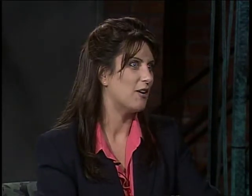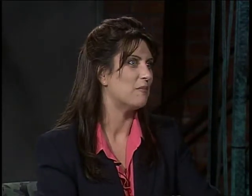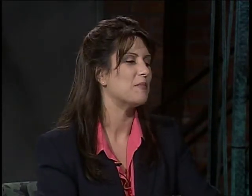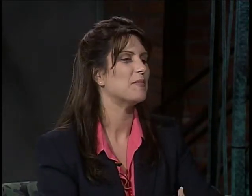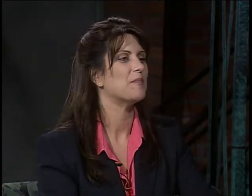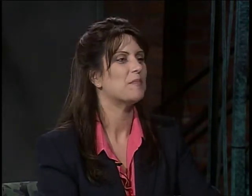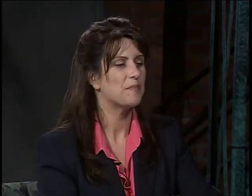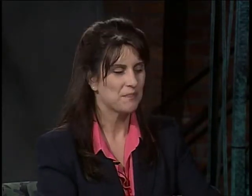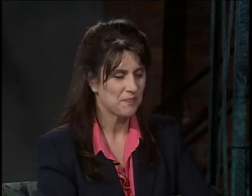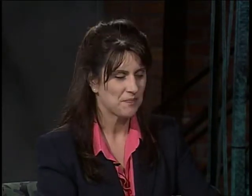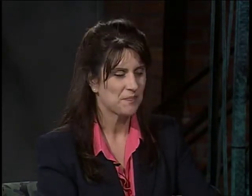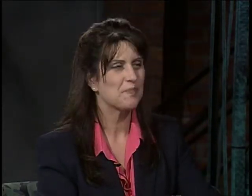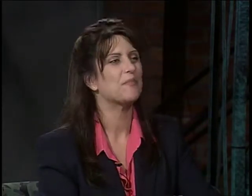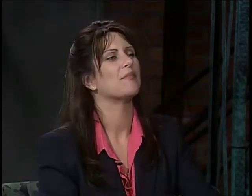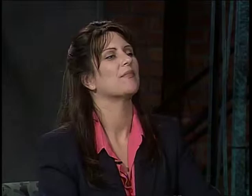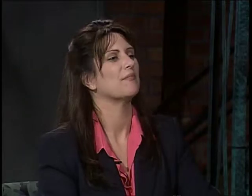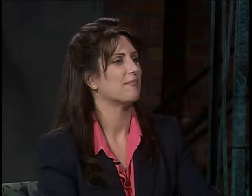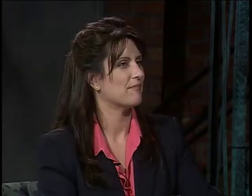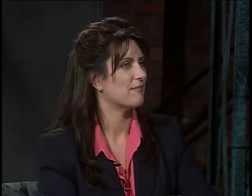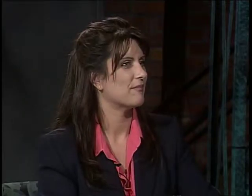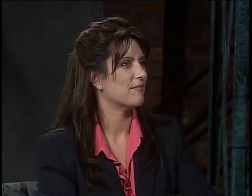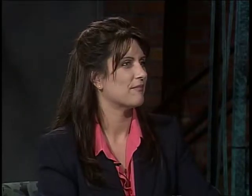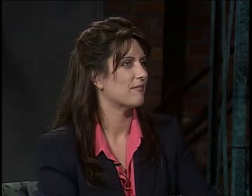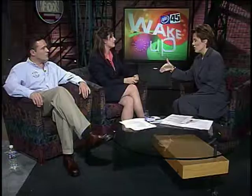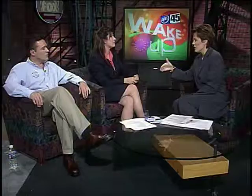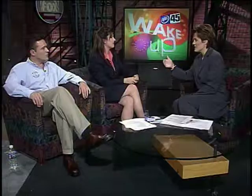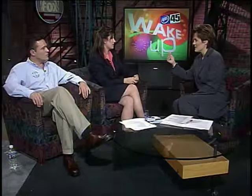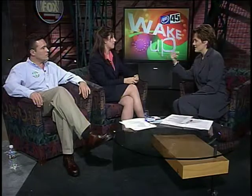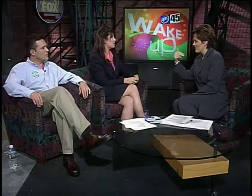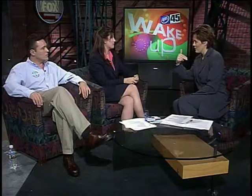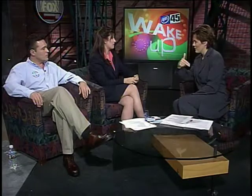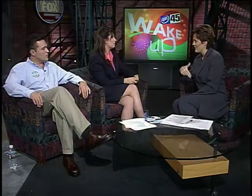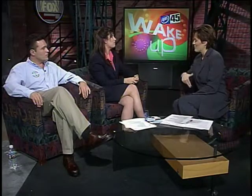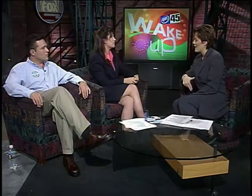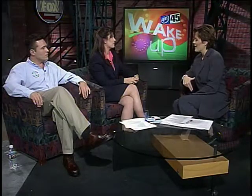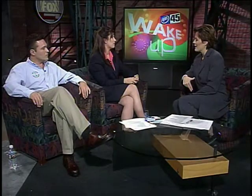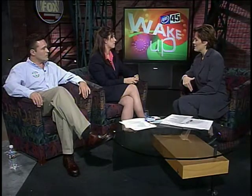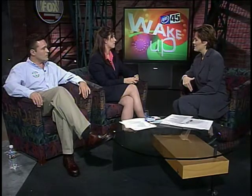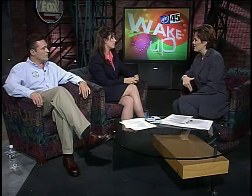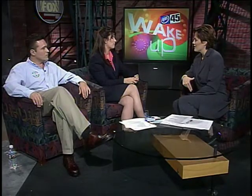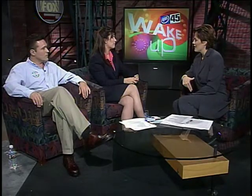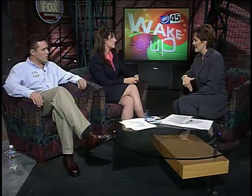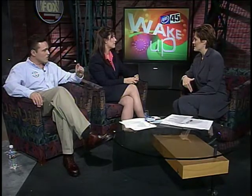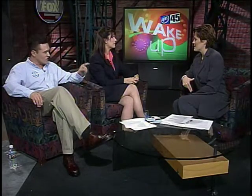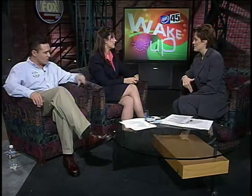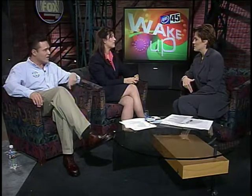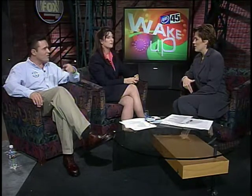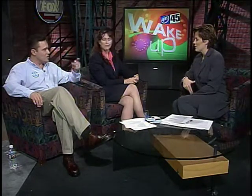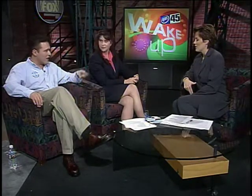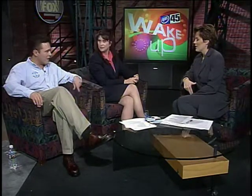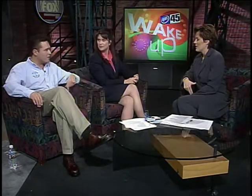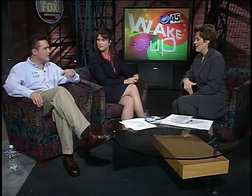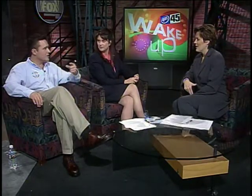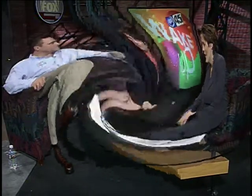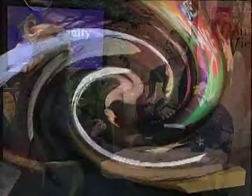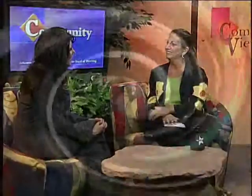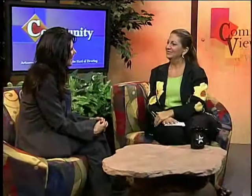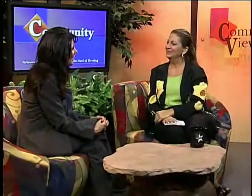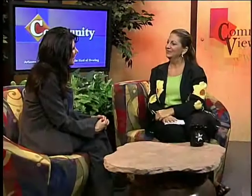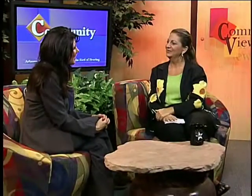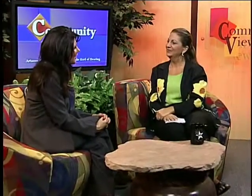So, in other words, the more gas you pump, it's going to stop when it's full and it's going to start refilling back into the gas station It to siphon back.